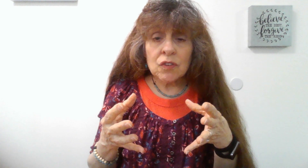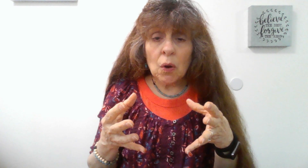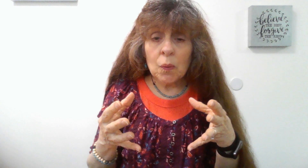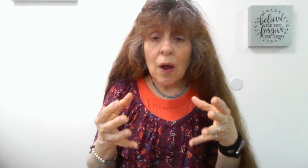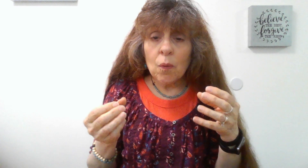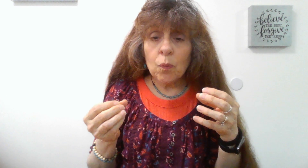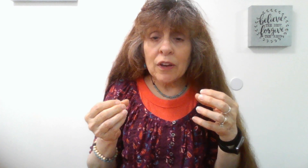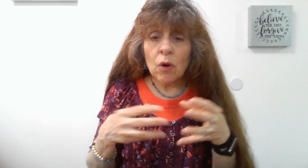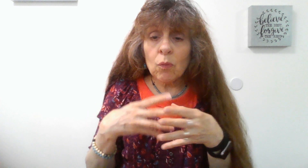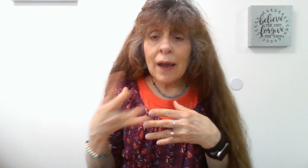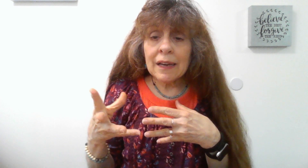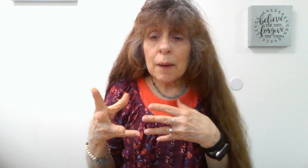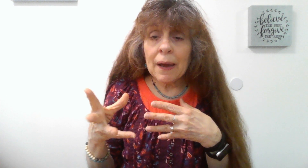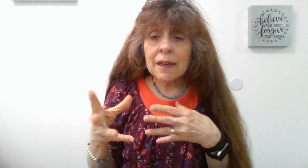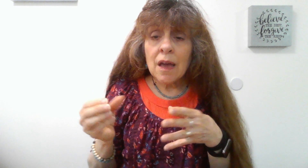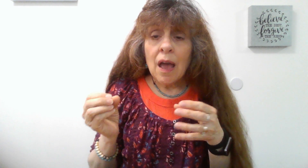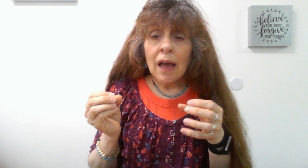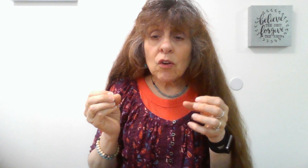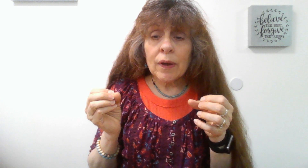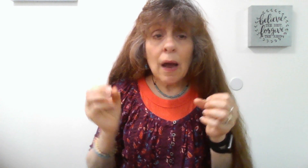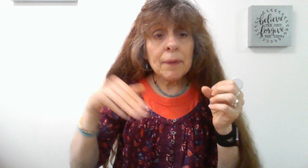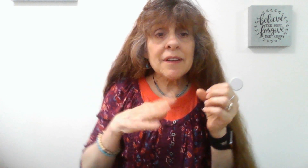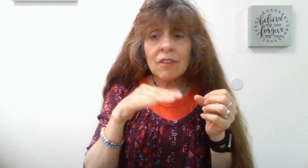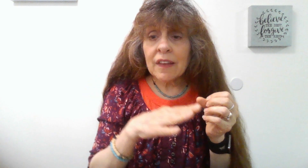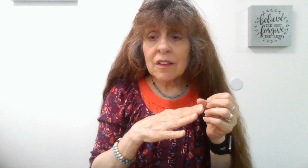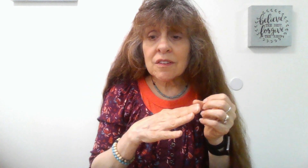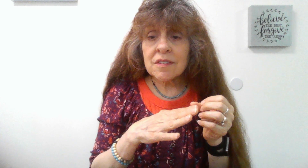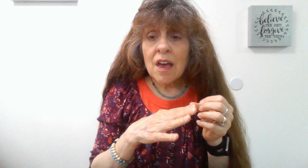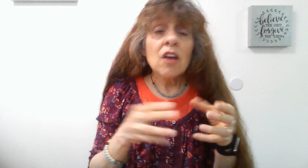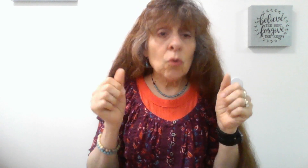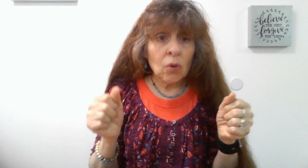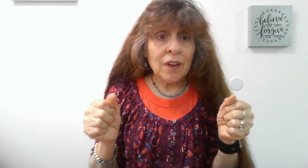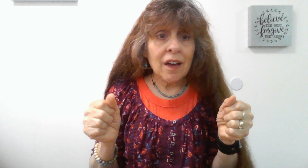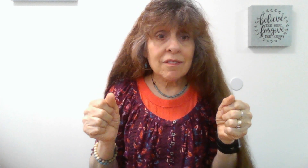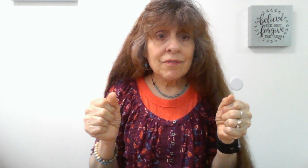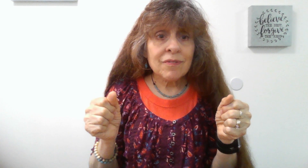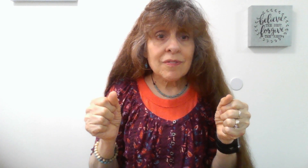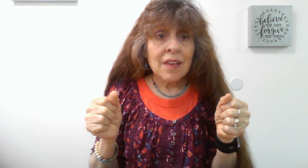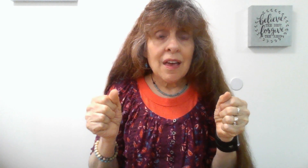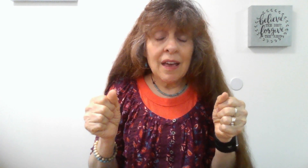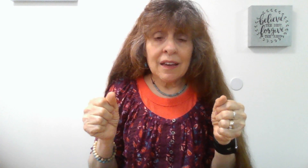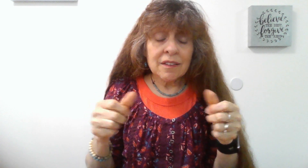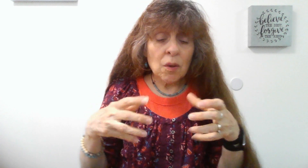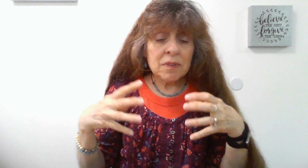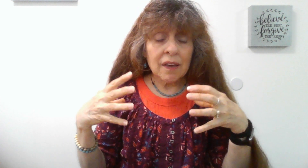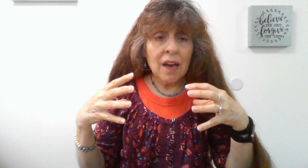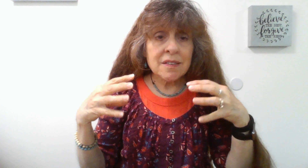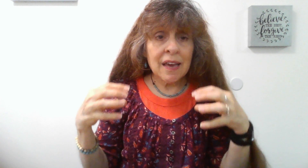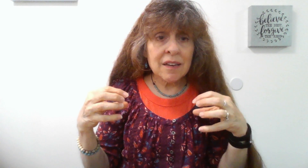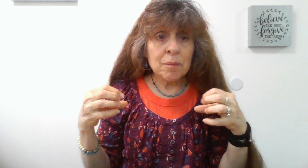So when you are riding on a bike and going up and down the hills, you hold on. And it's almost like a tandem